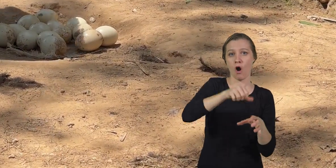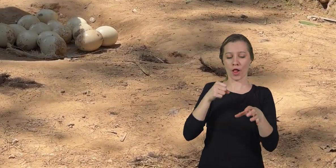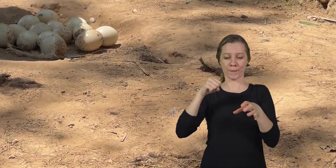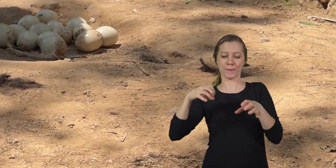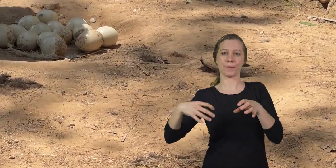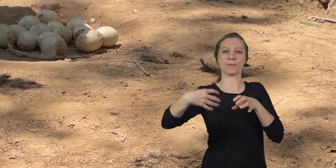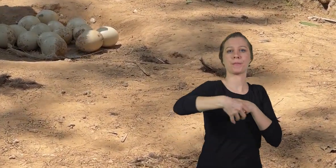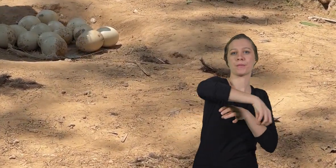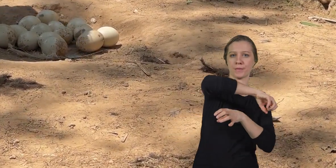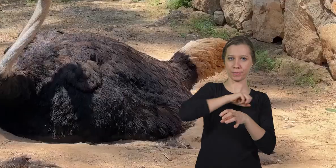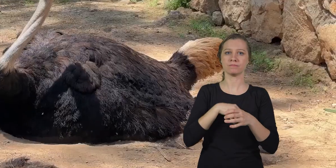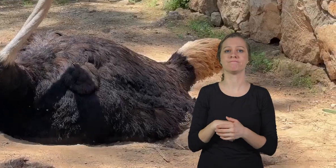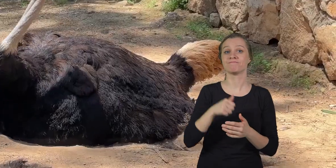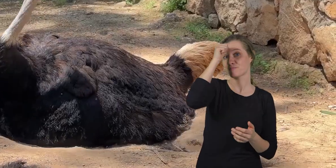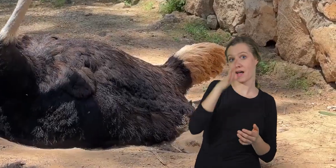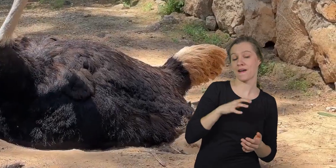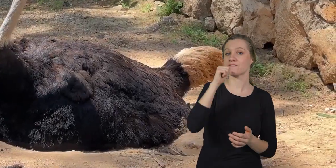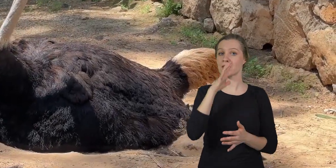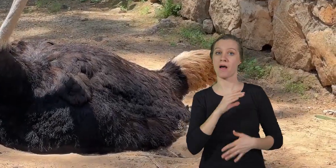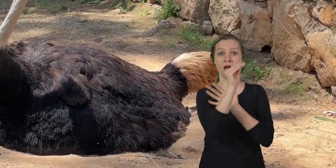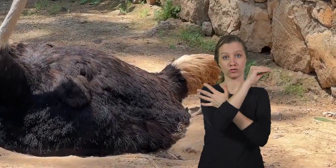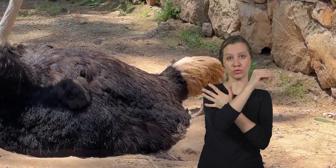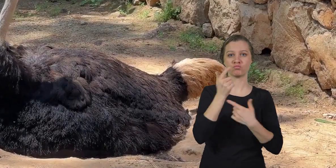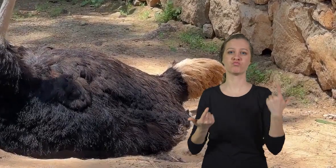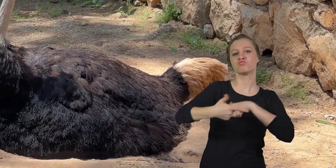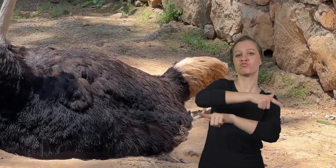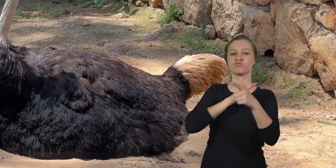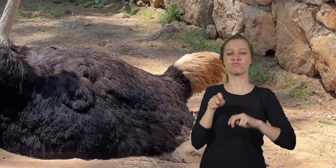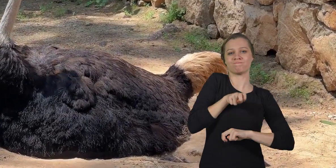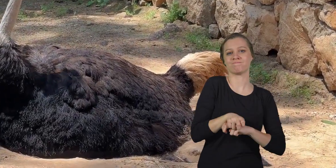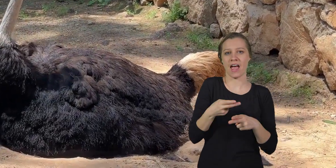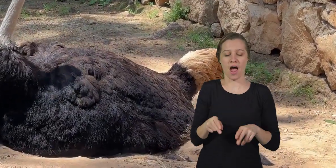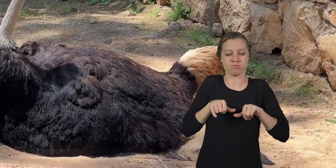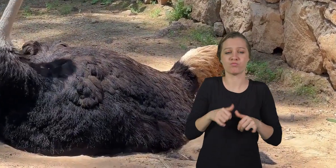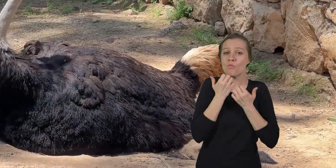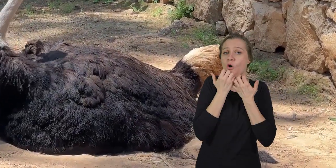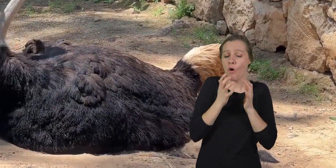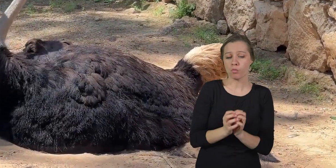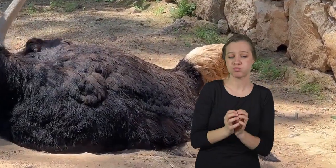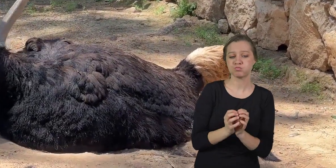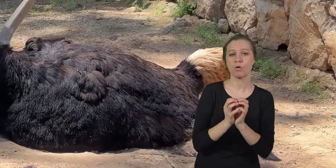around the edges. The male and female ostriches take turns sitting on the eggs to keep them warm until they hatch.